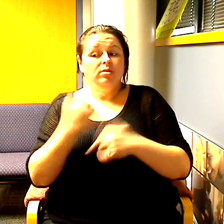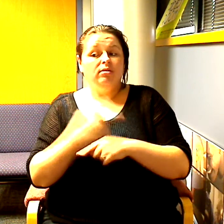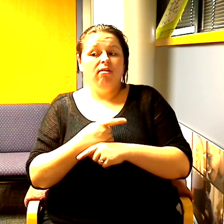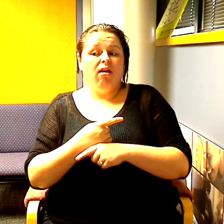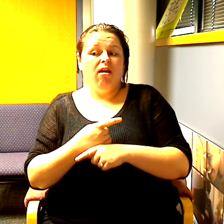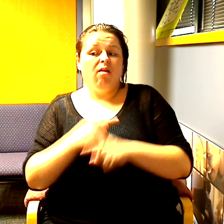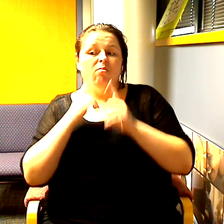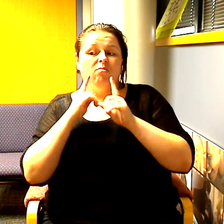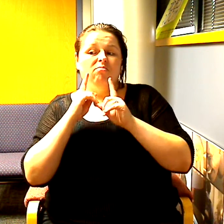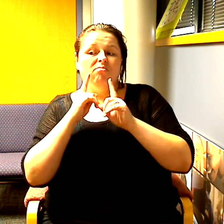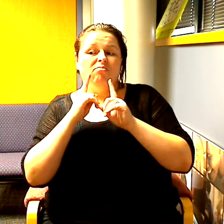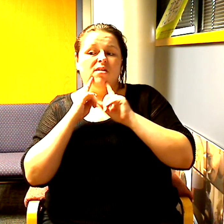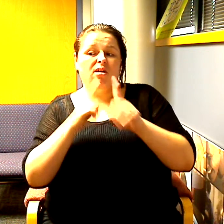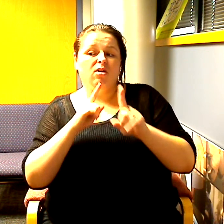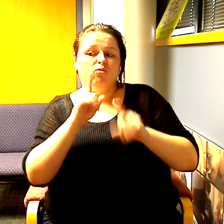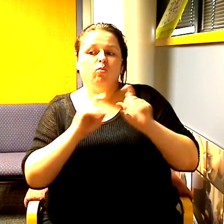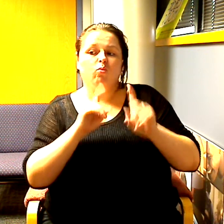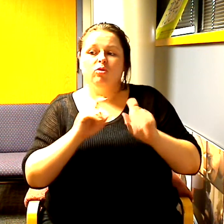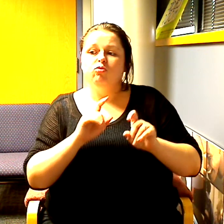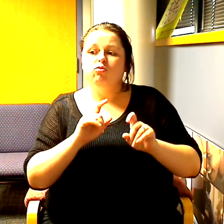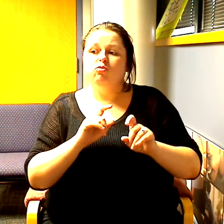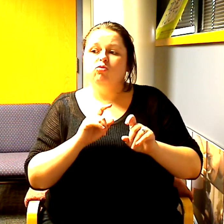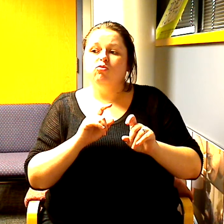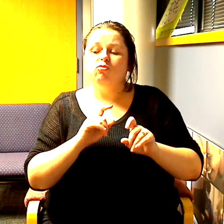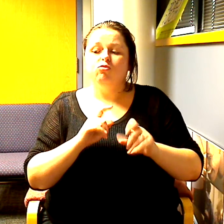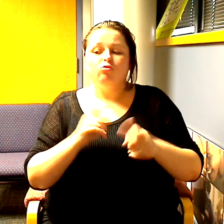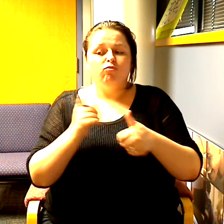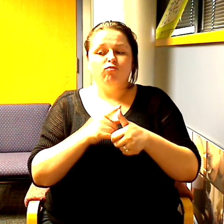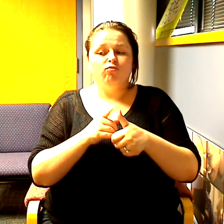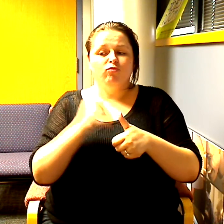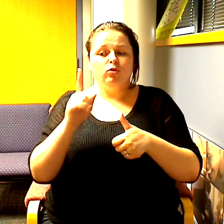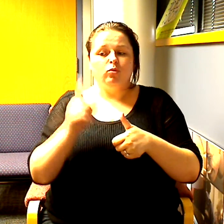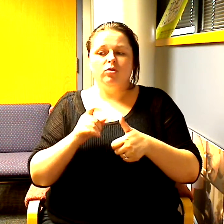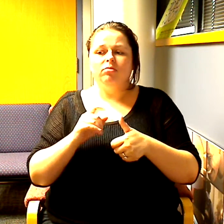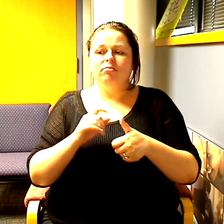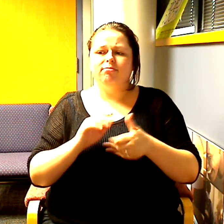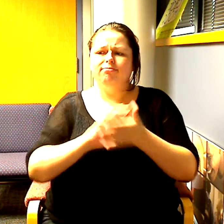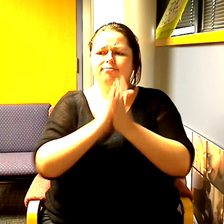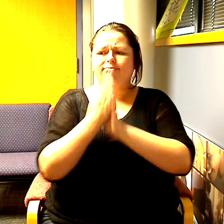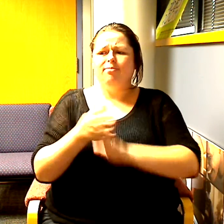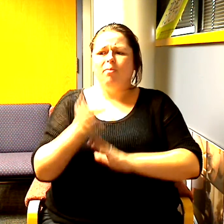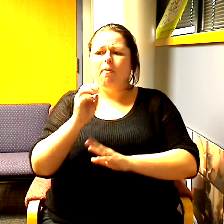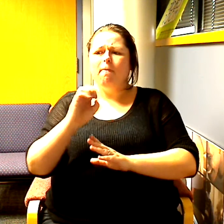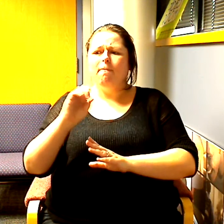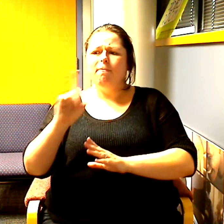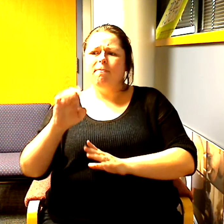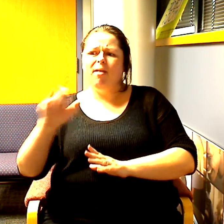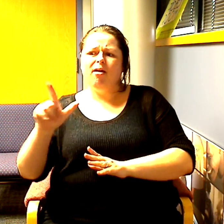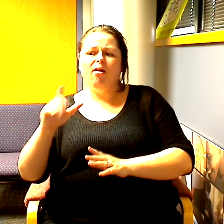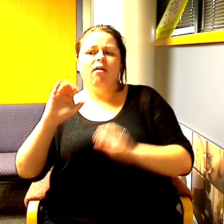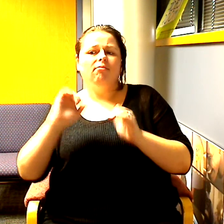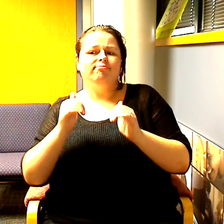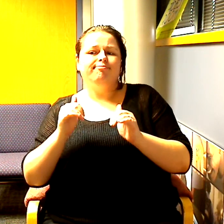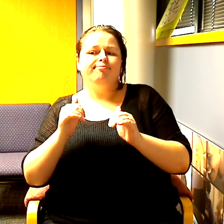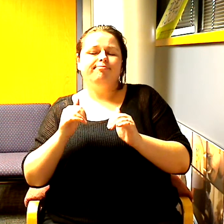ask me but with an honest twist so the first question is how do you become a model and I always just say oh I was scouted but that means nothing